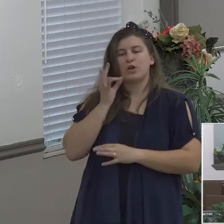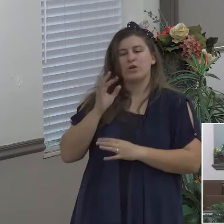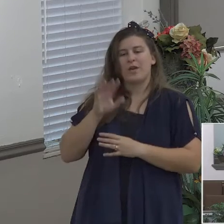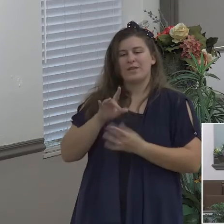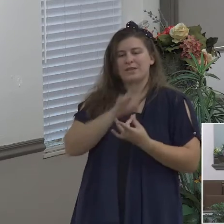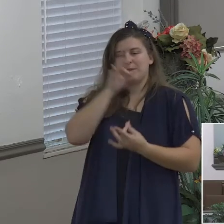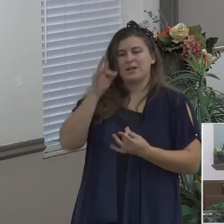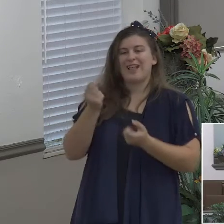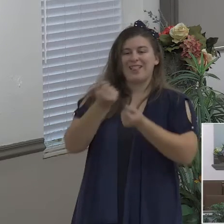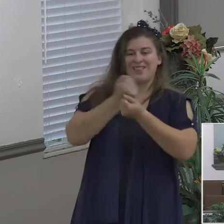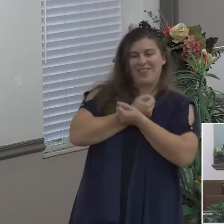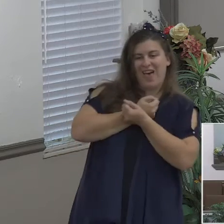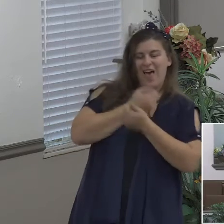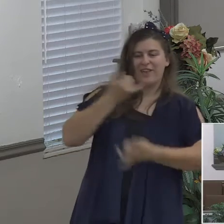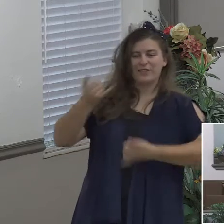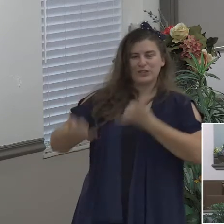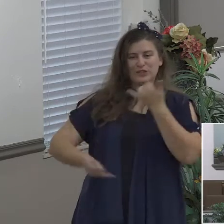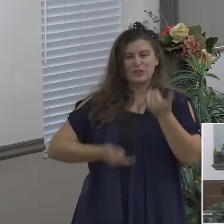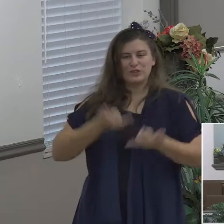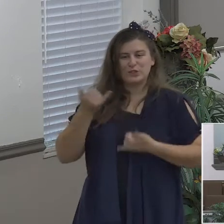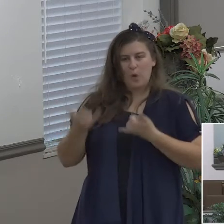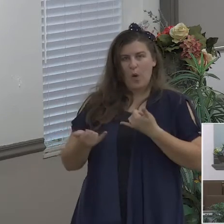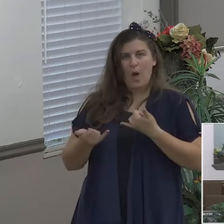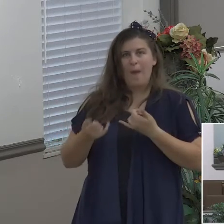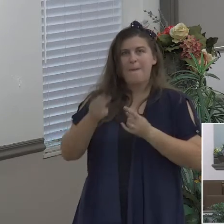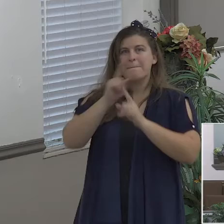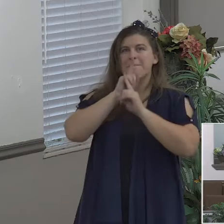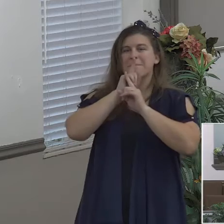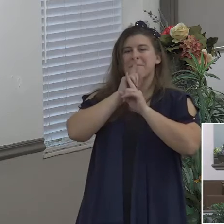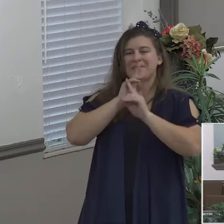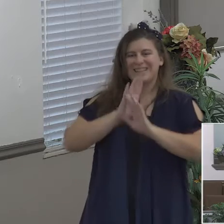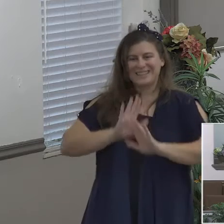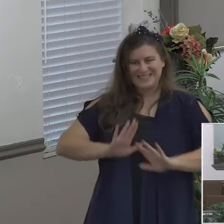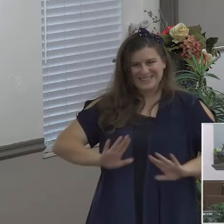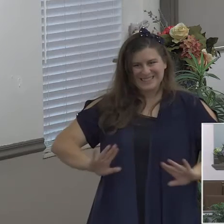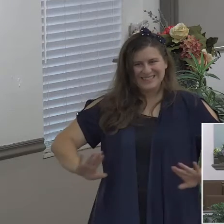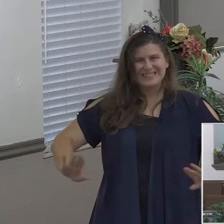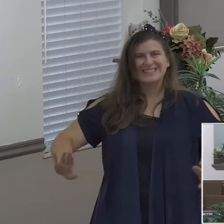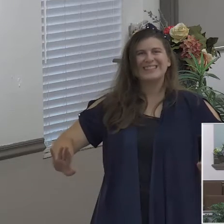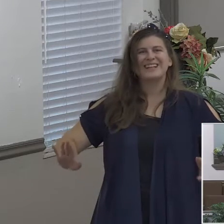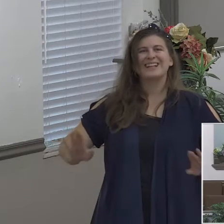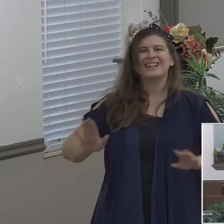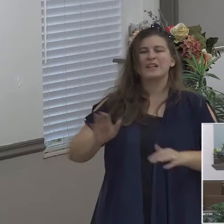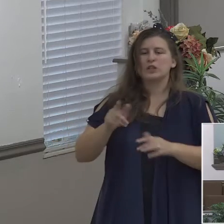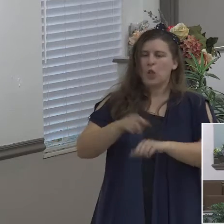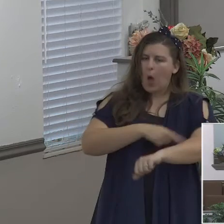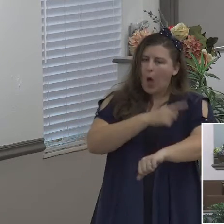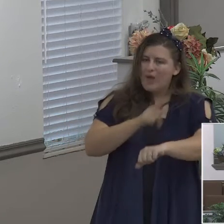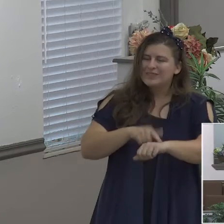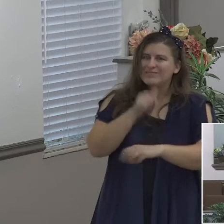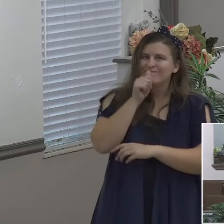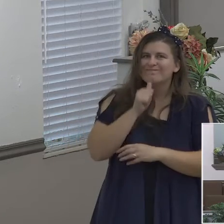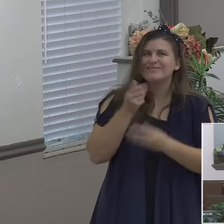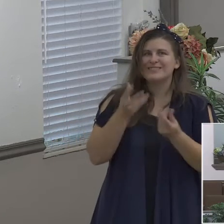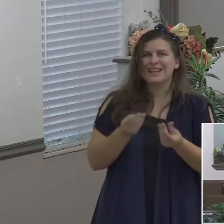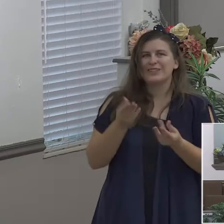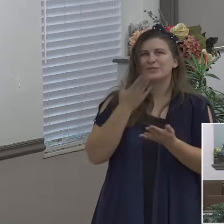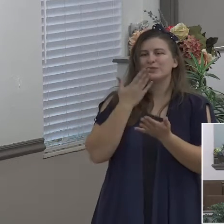peace long suffering gentleness goodness faith on and on and on